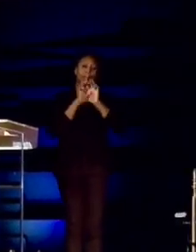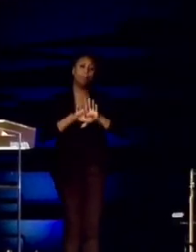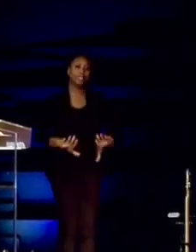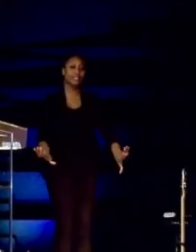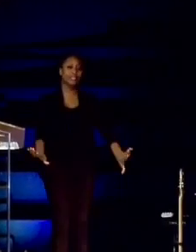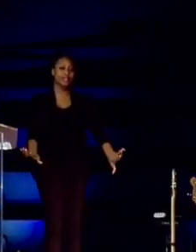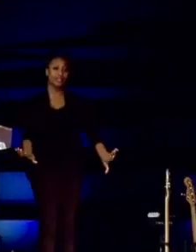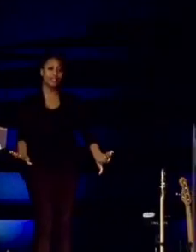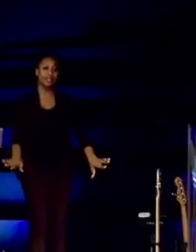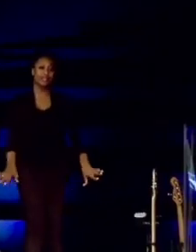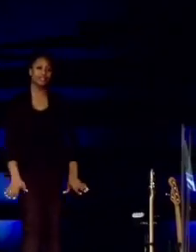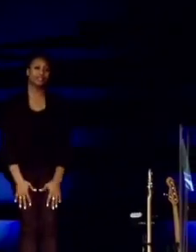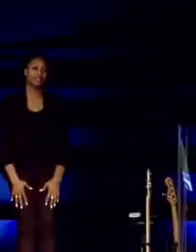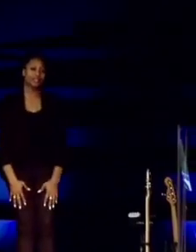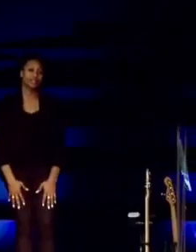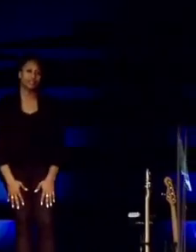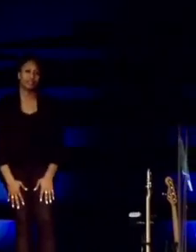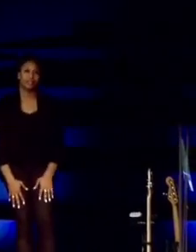Peace.